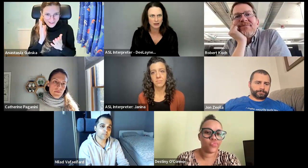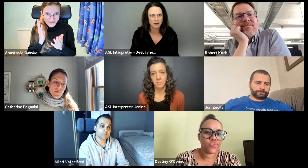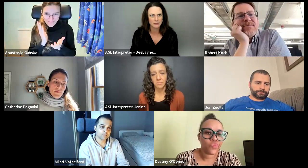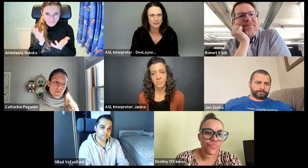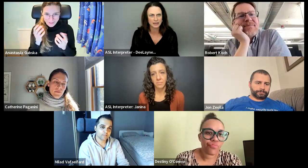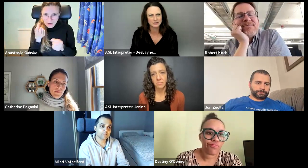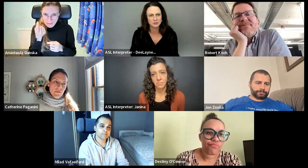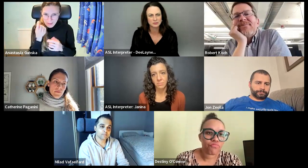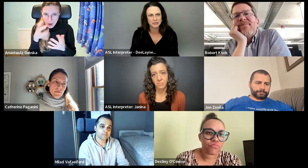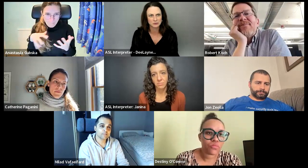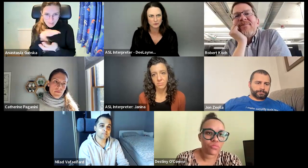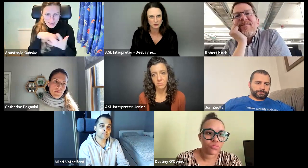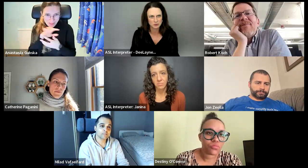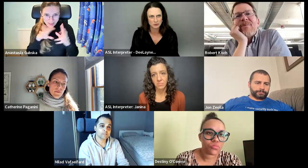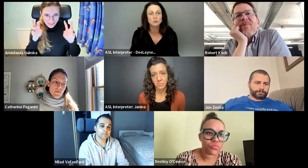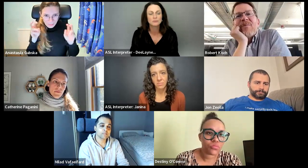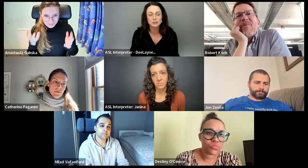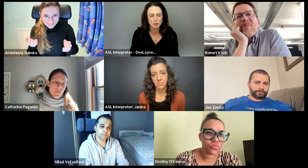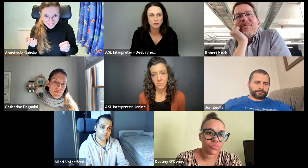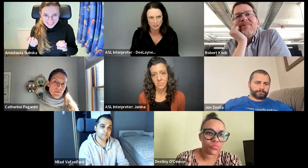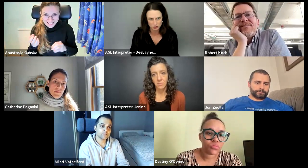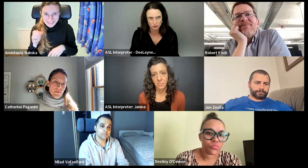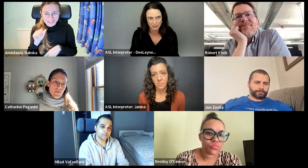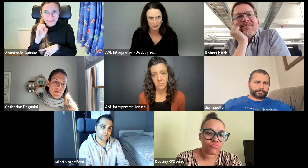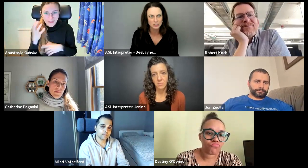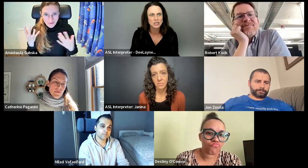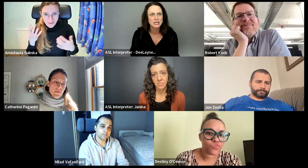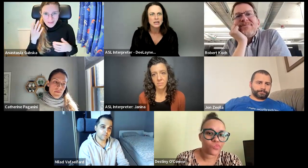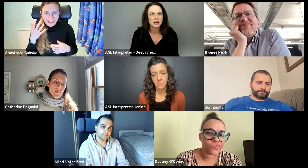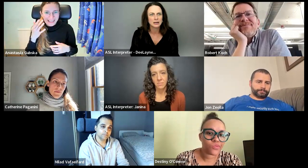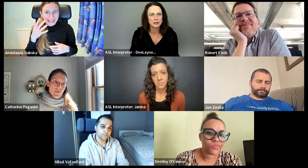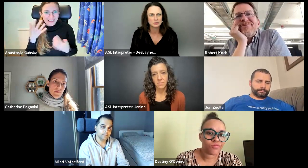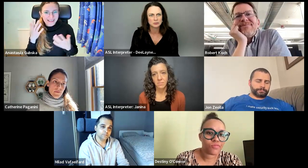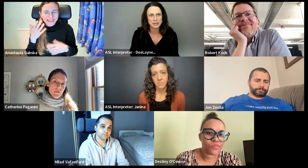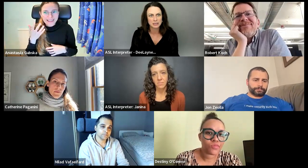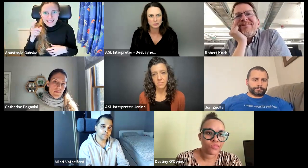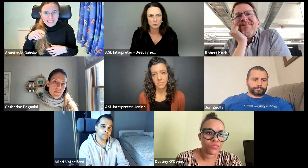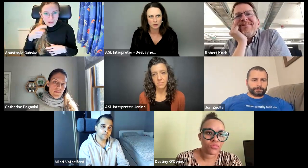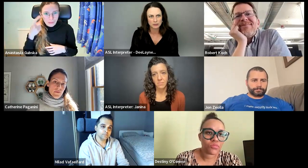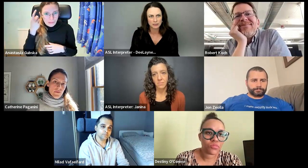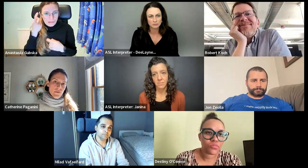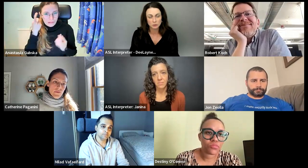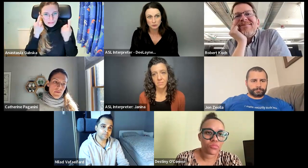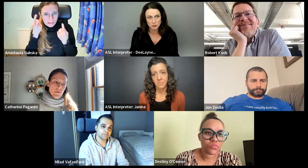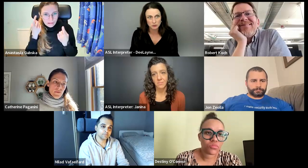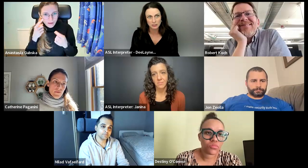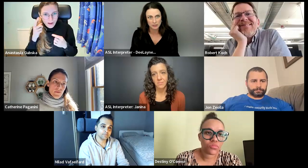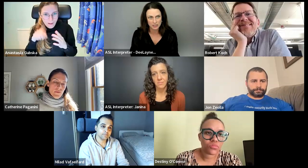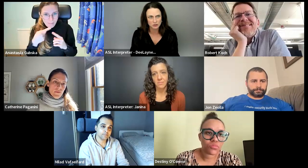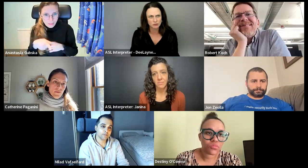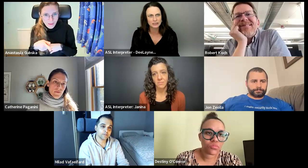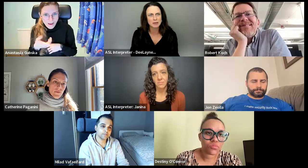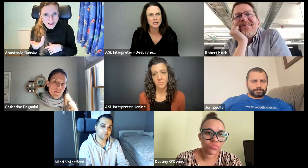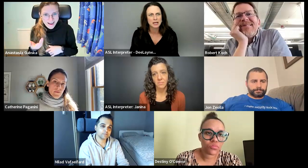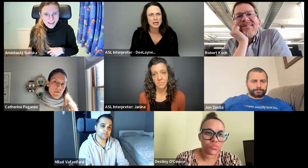ASL and they kind of use that universal, universal gestural language, um, to make it more, um, universal and